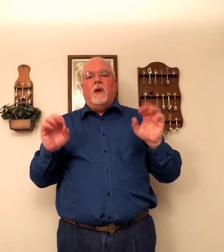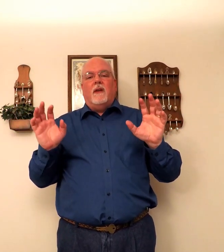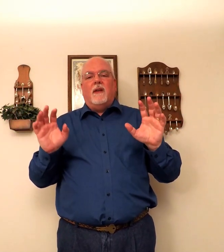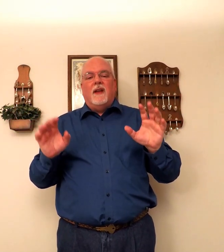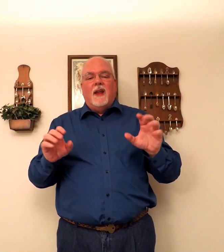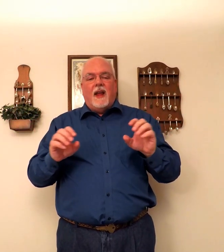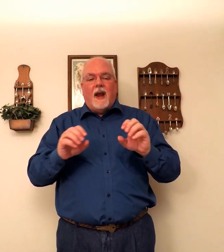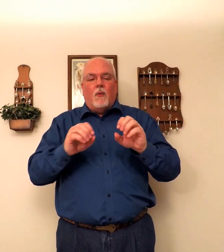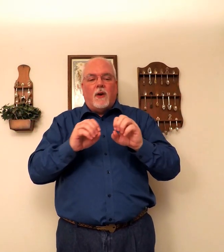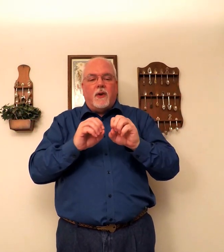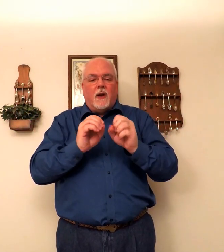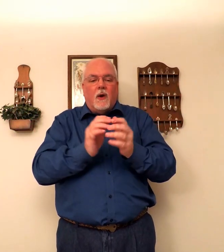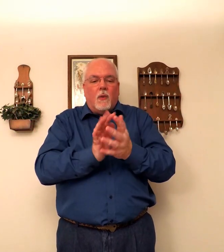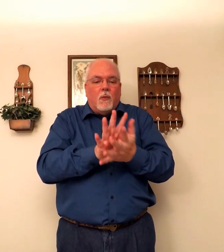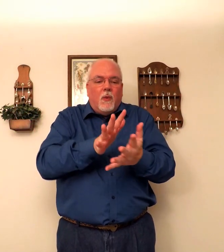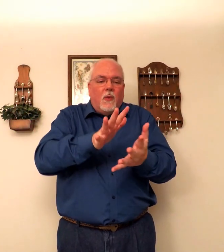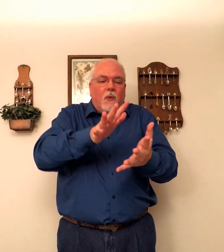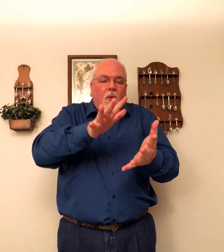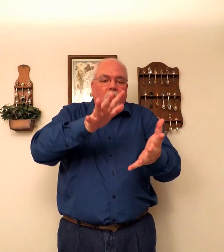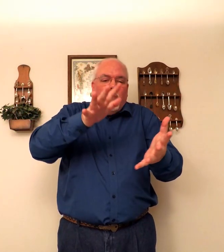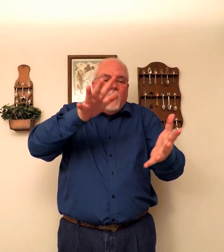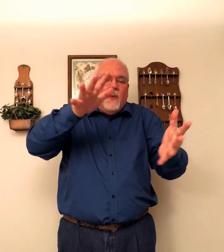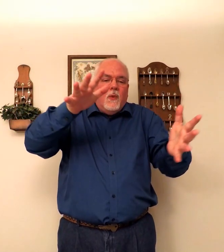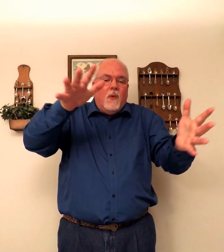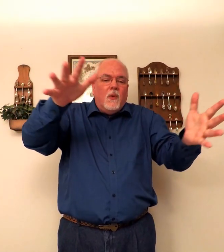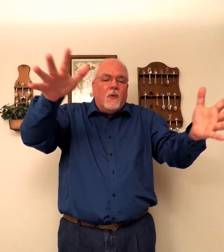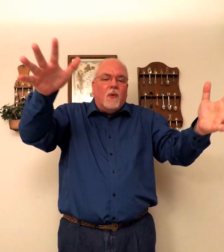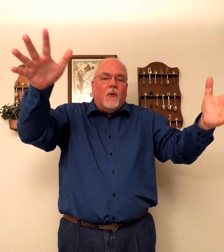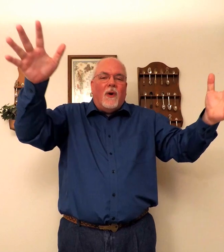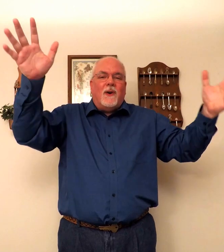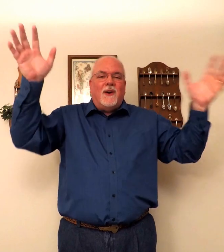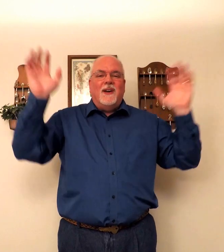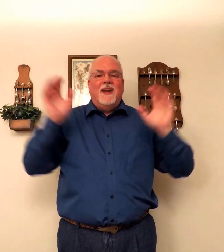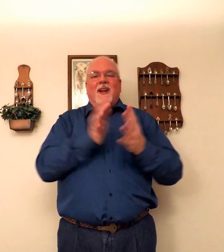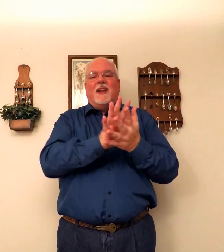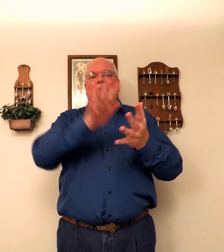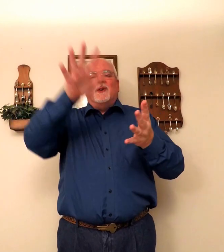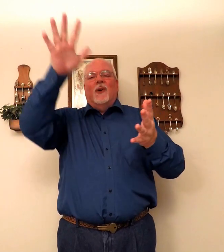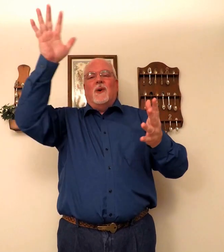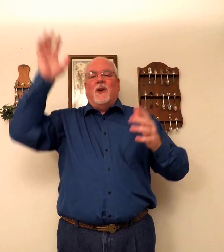wind. And watching it go. Water. That's glory.